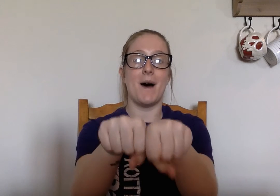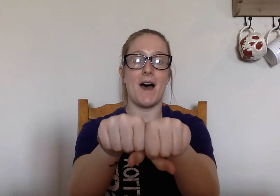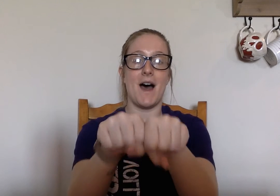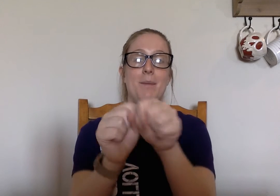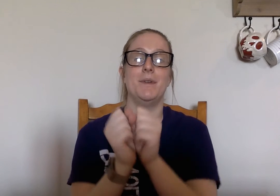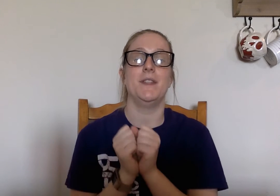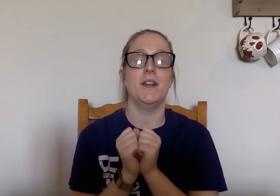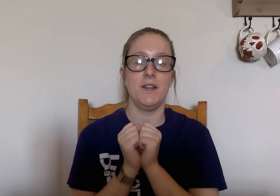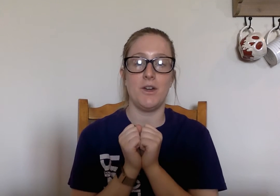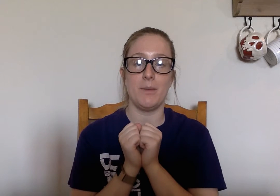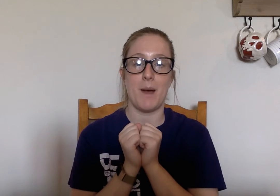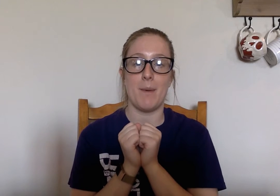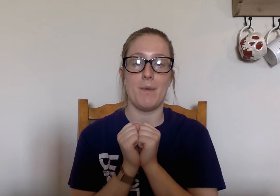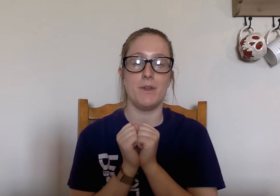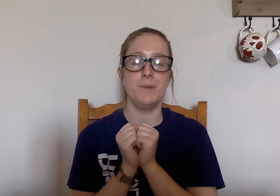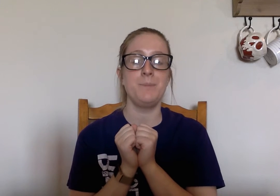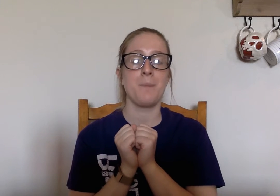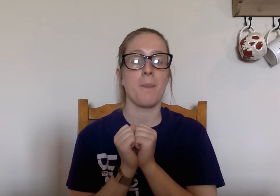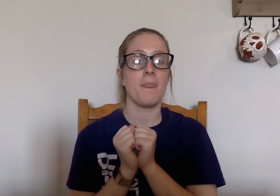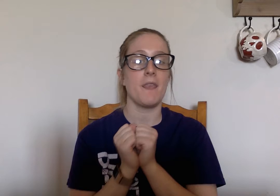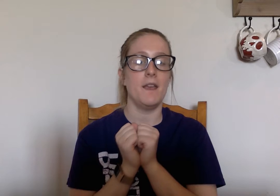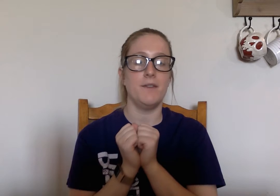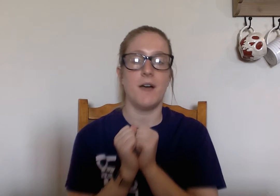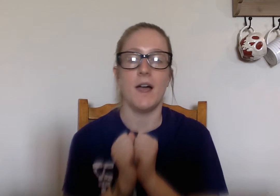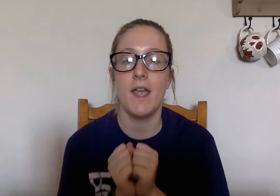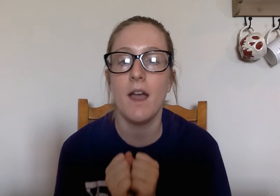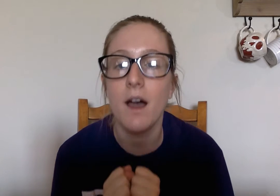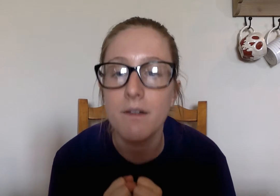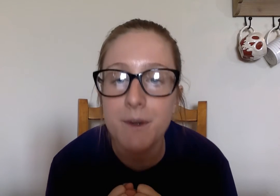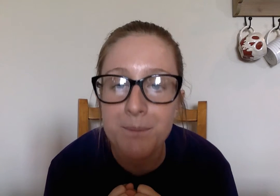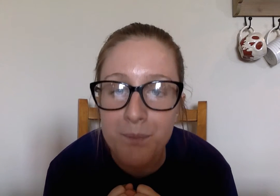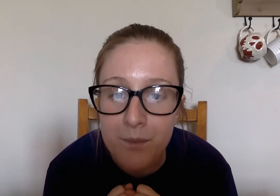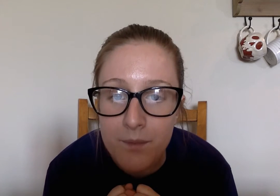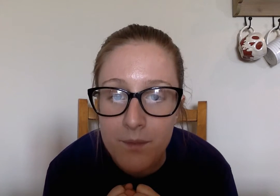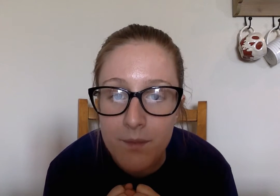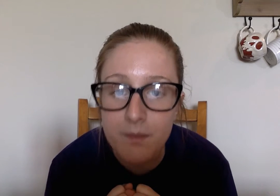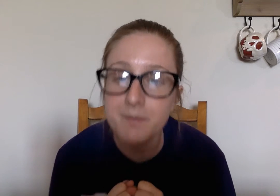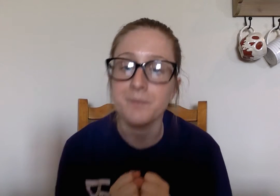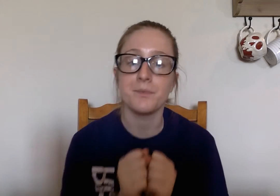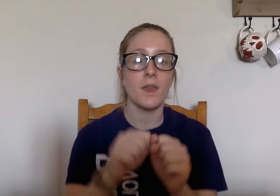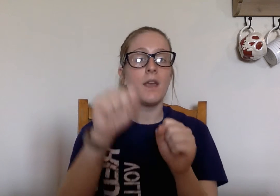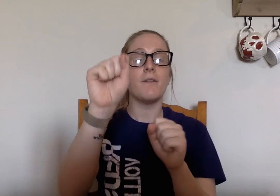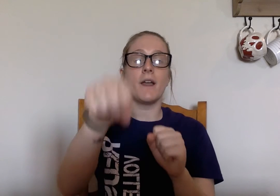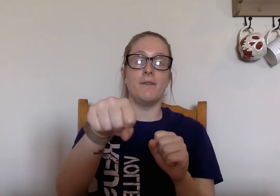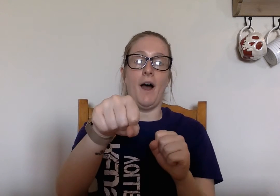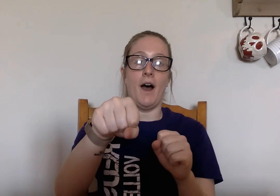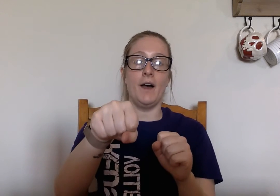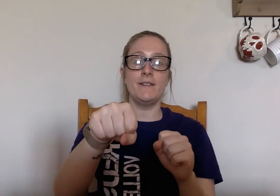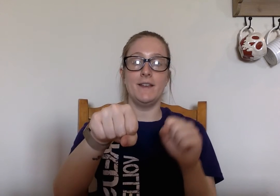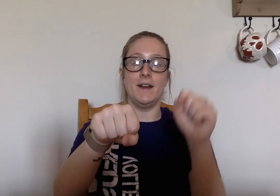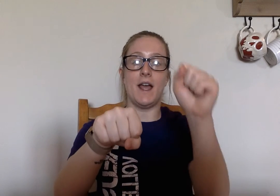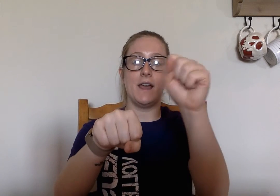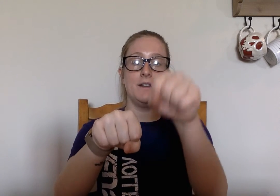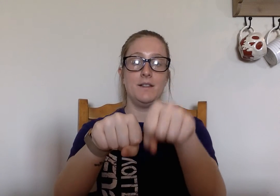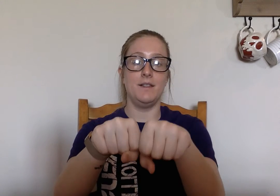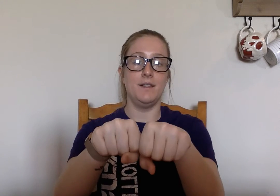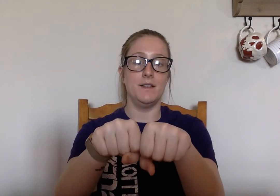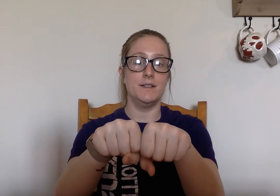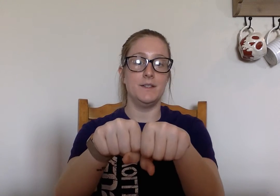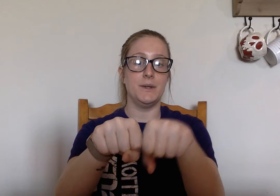pop. There you go, like pop a balloon. If I have, if I have ought, and I add L to